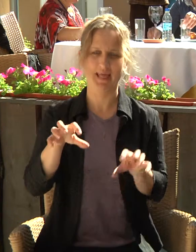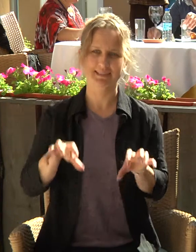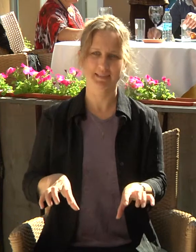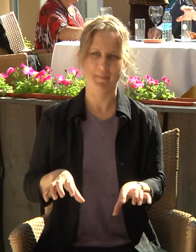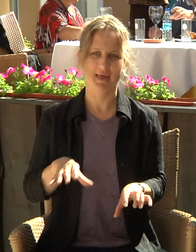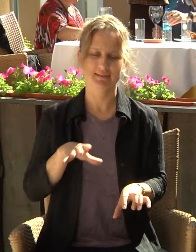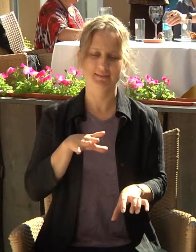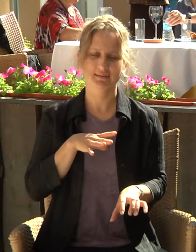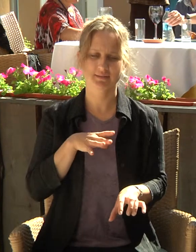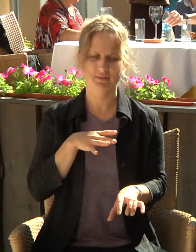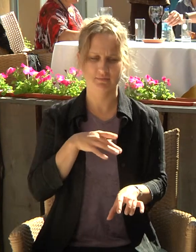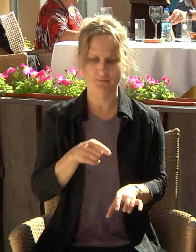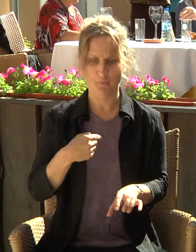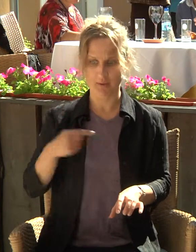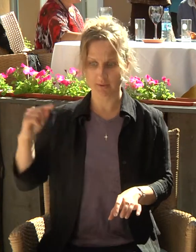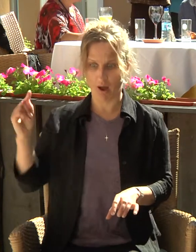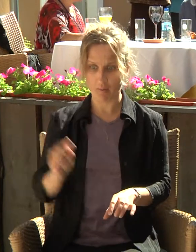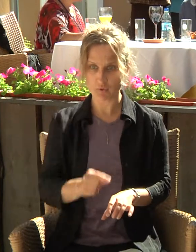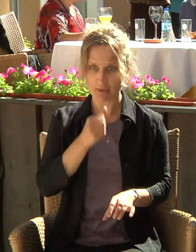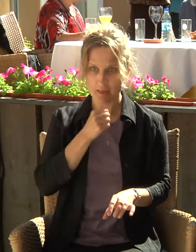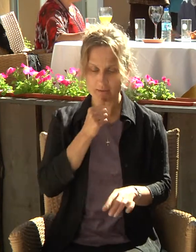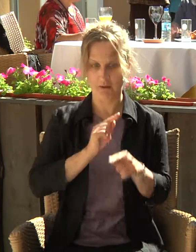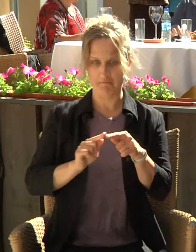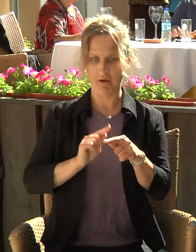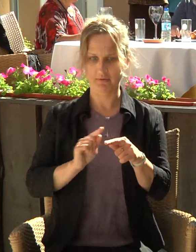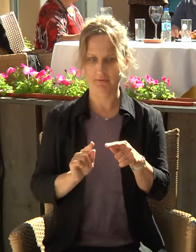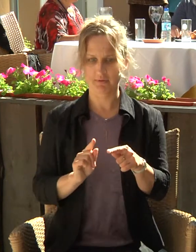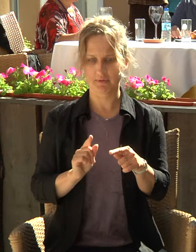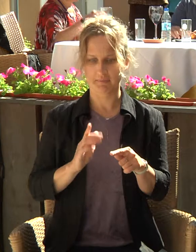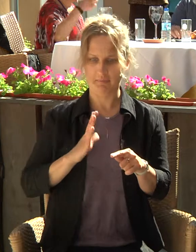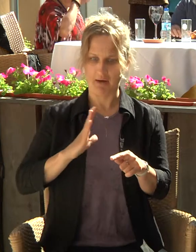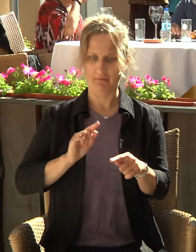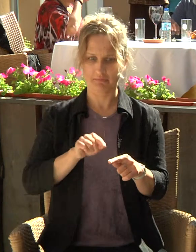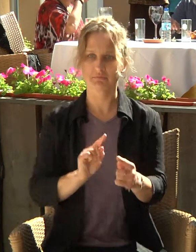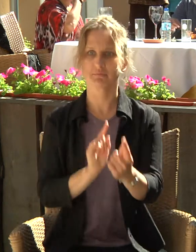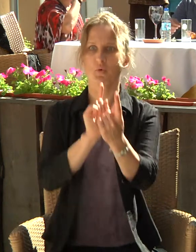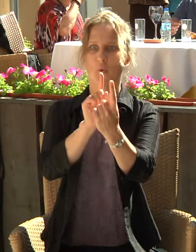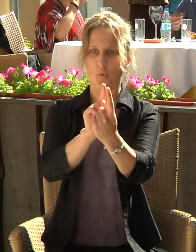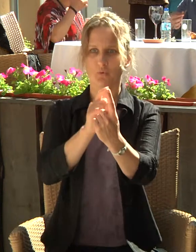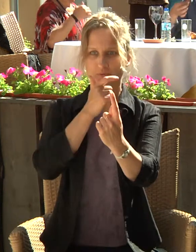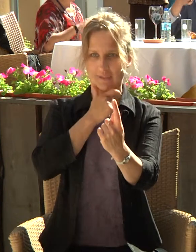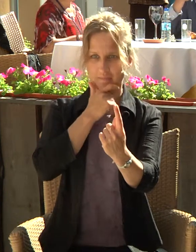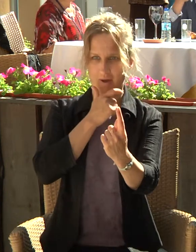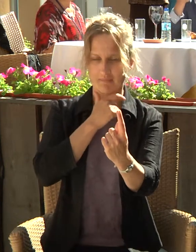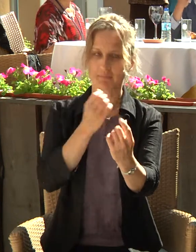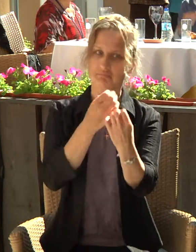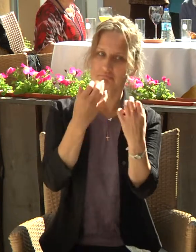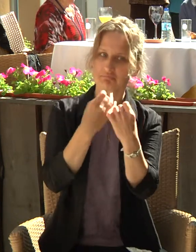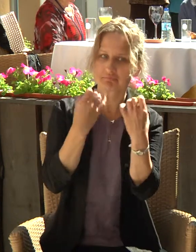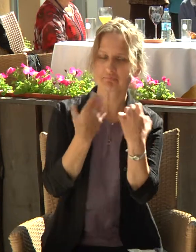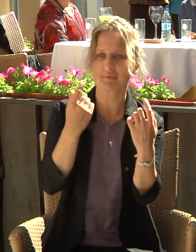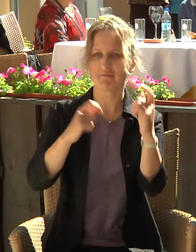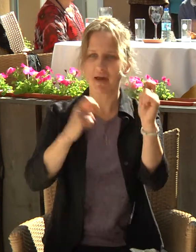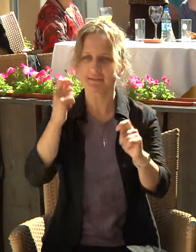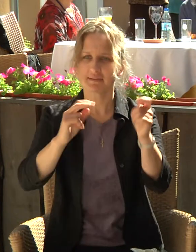Very soon after I arrived and he told me about the plans for the festival.